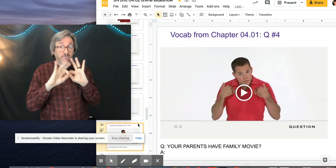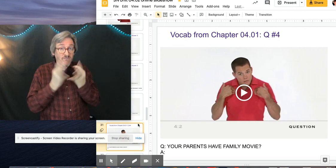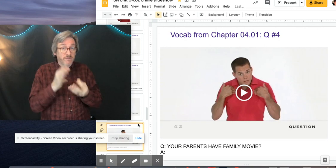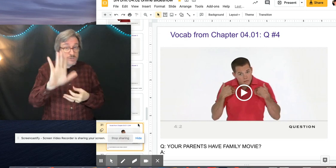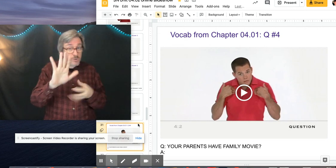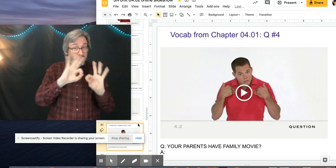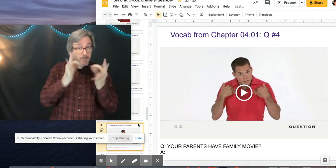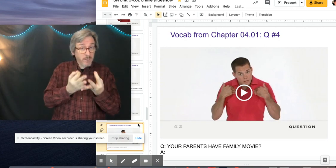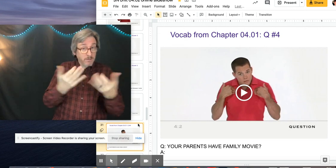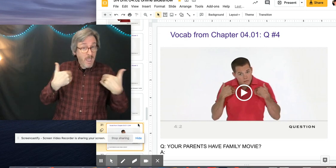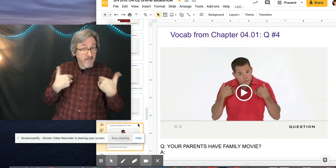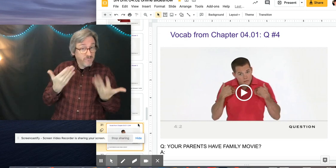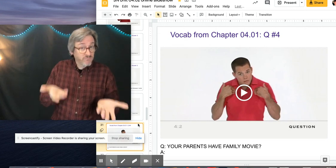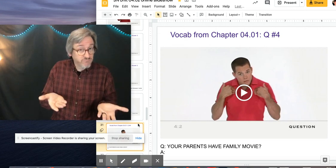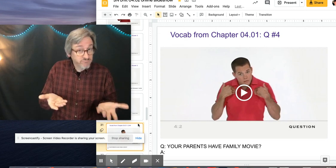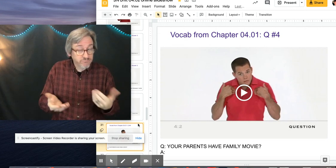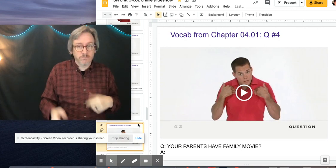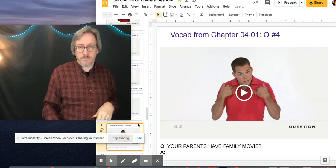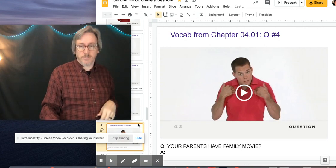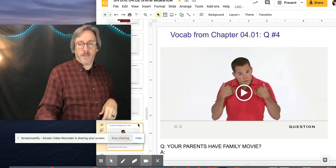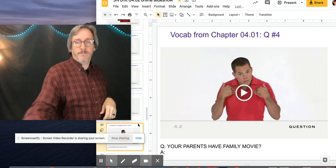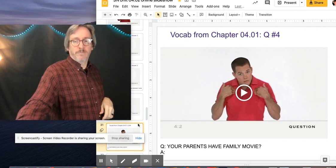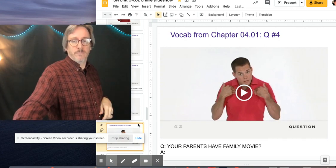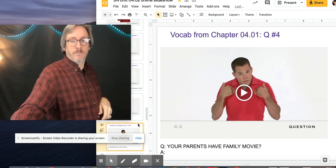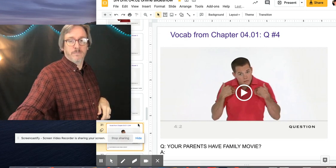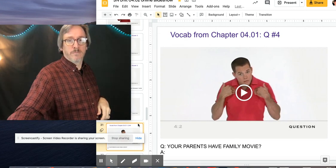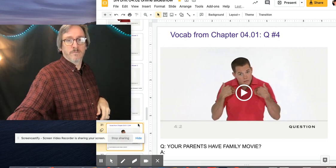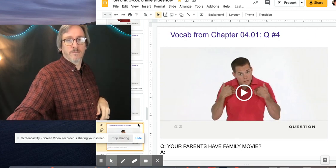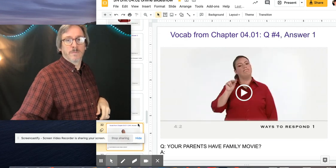Does your family have? Okay.